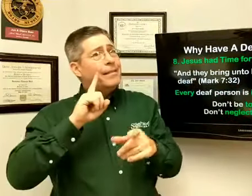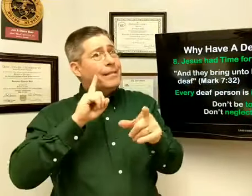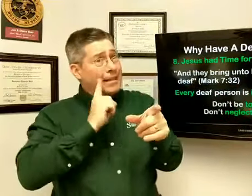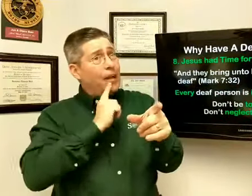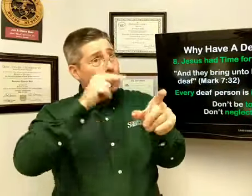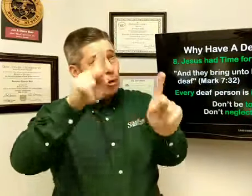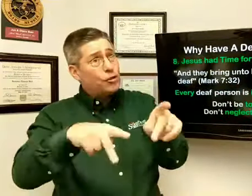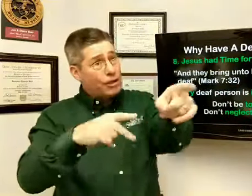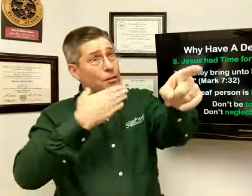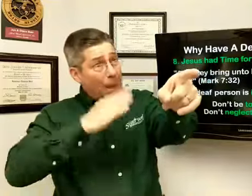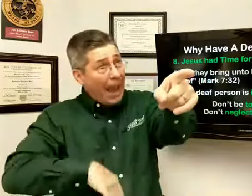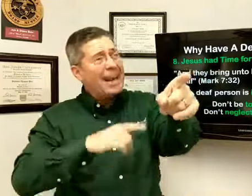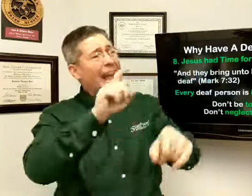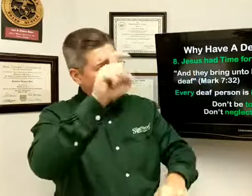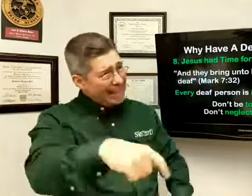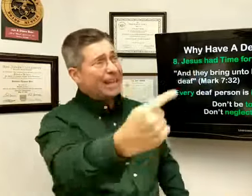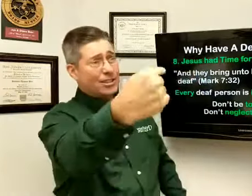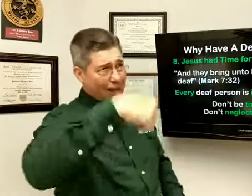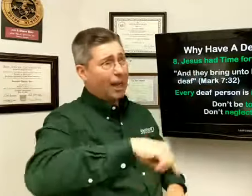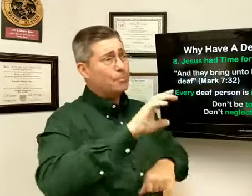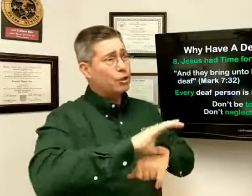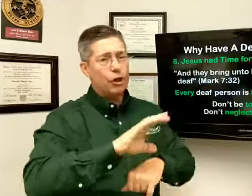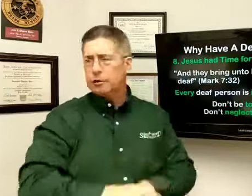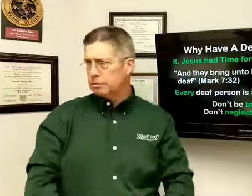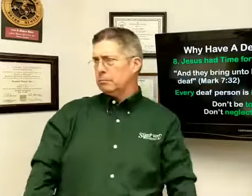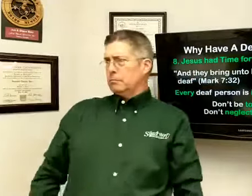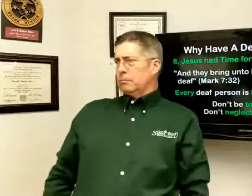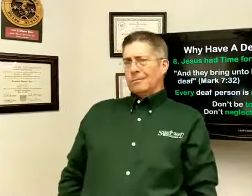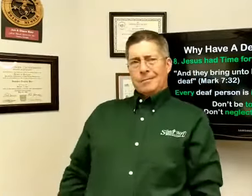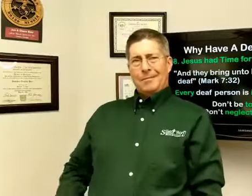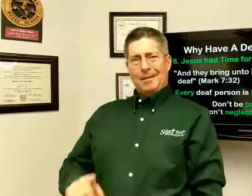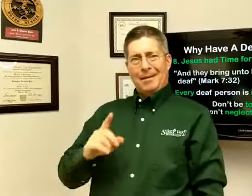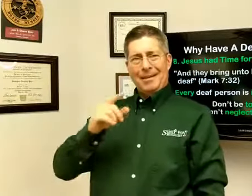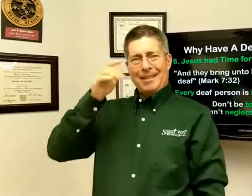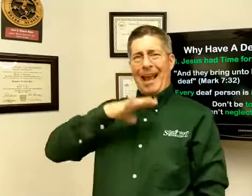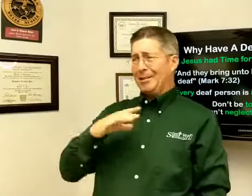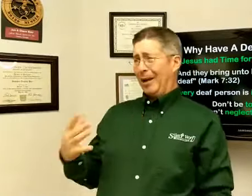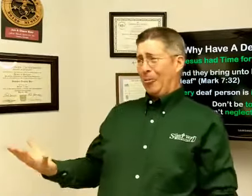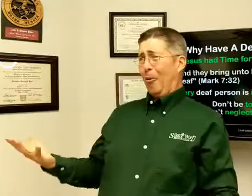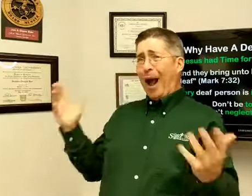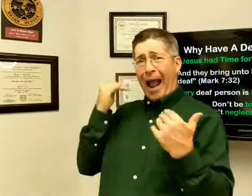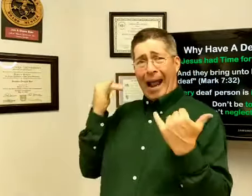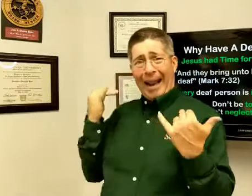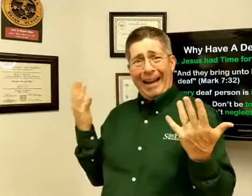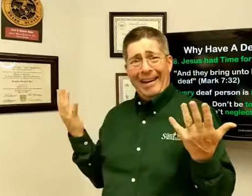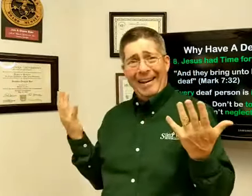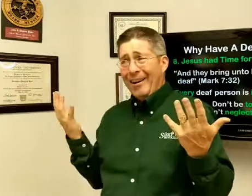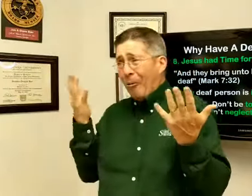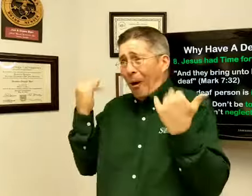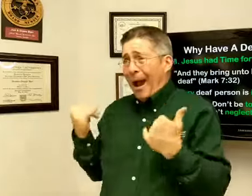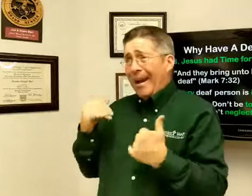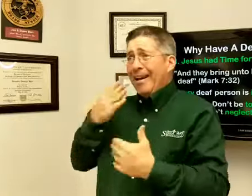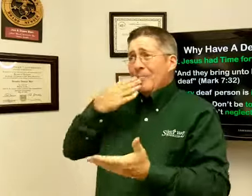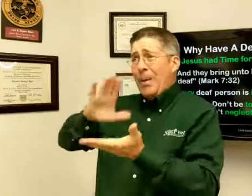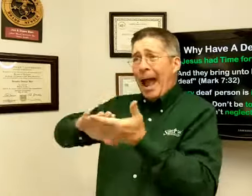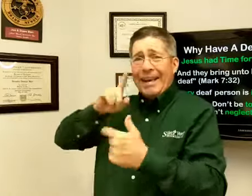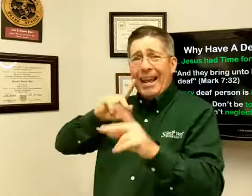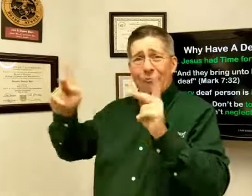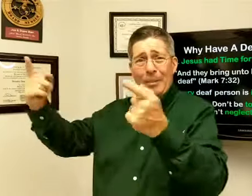the deaf person is bad. He needs to come to church. This guy's like, why? Why bad deaf people